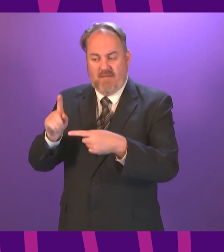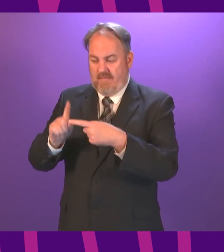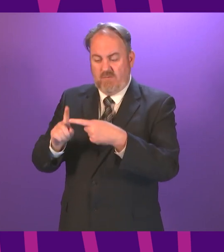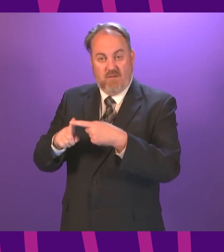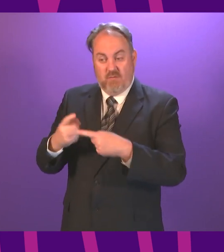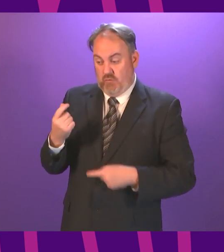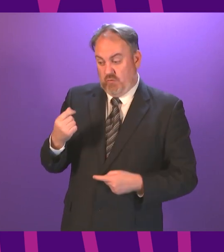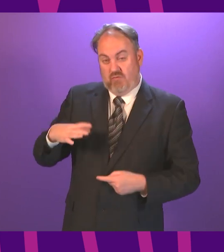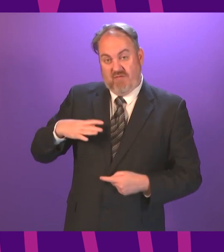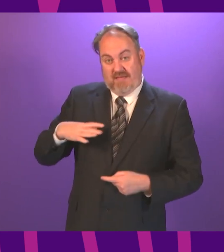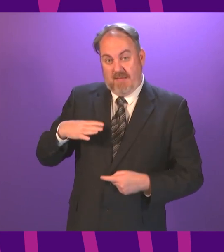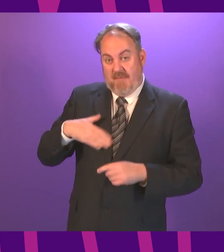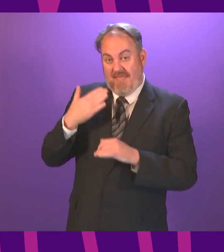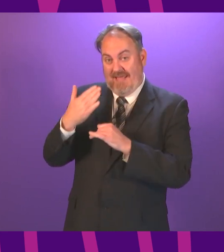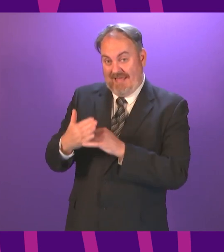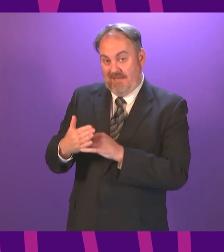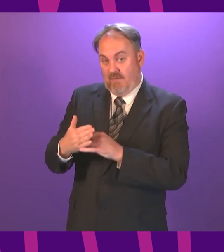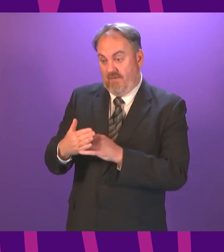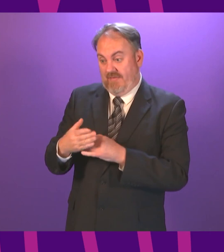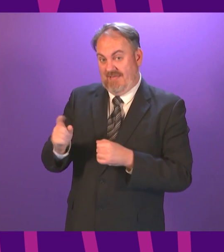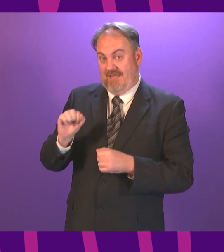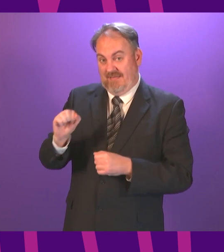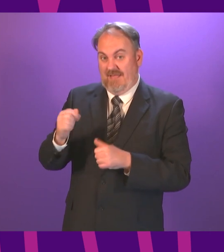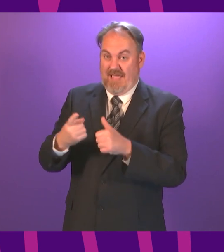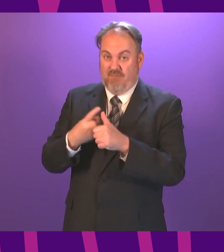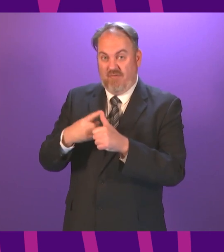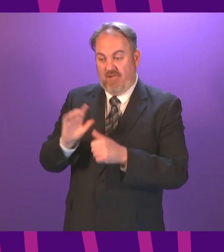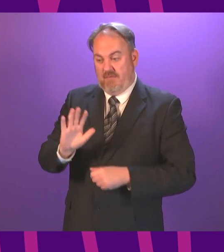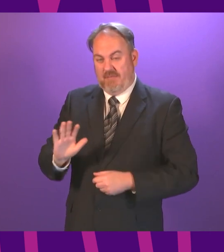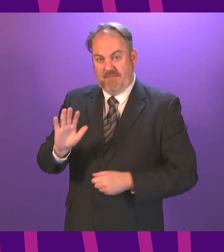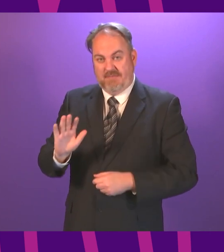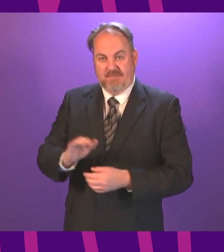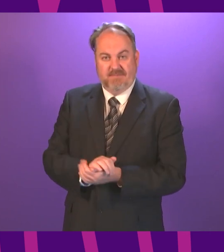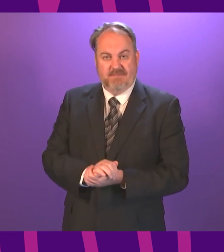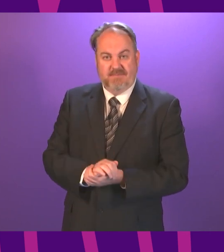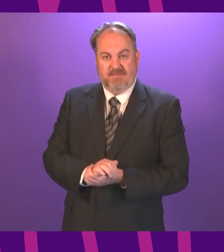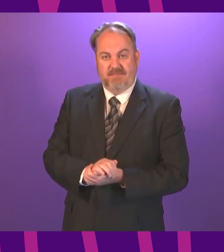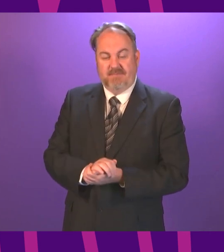in train by the end of the financial year. Thank you. I now call Katie Clark.